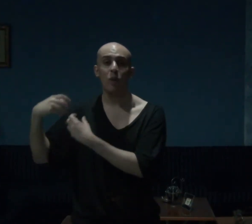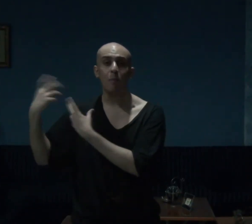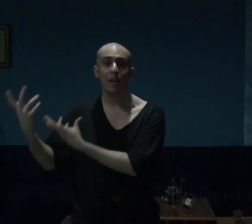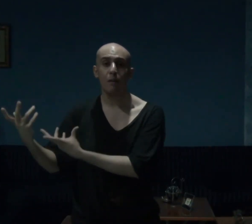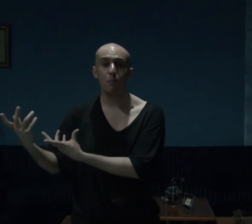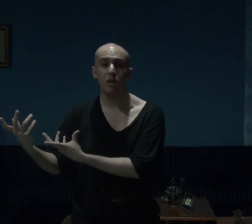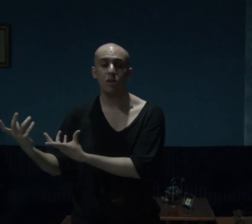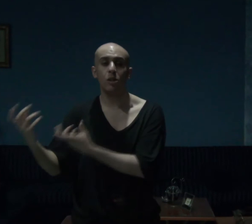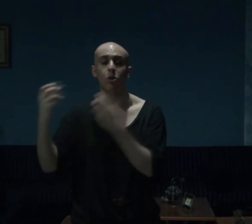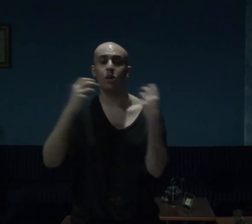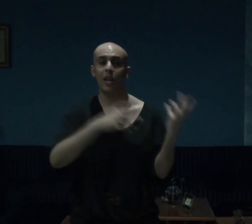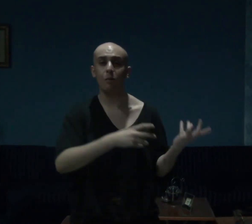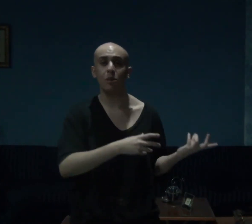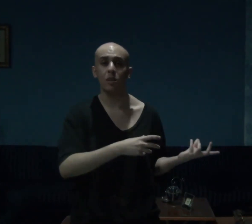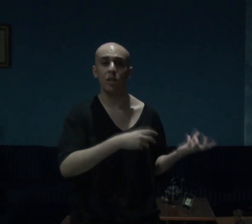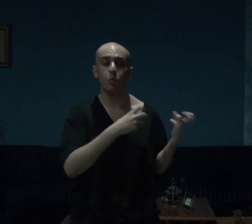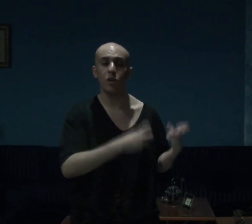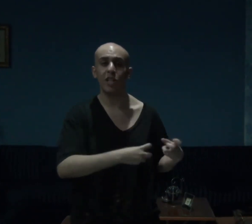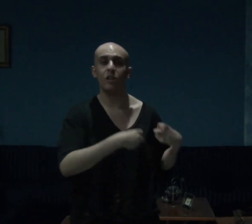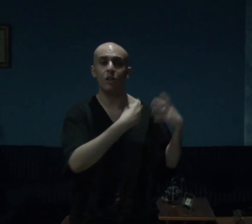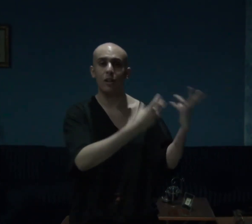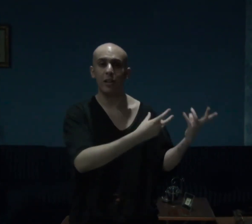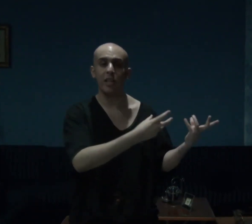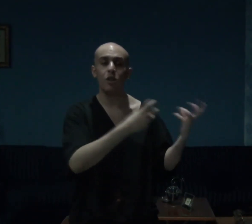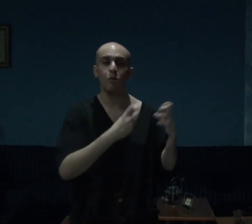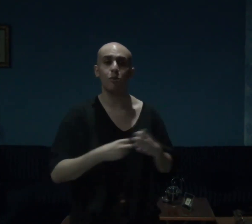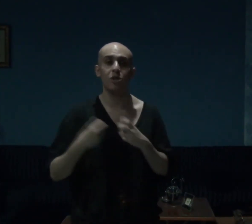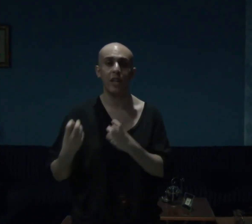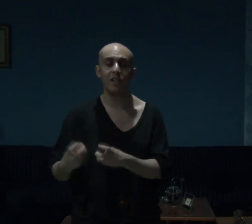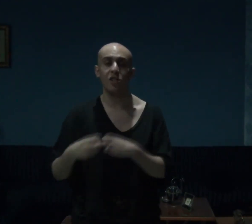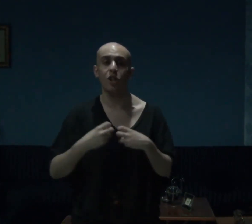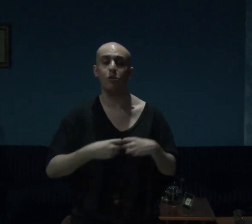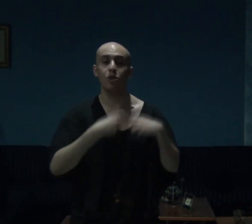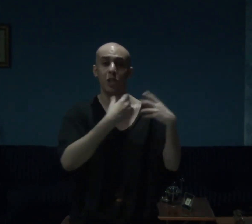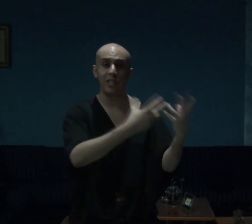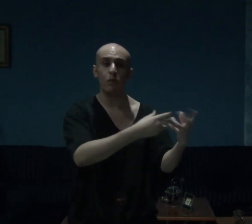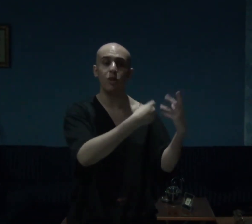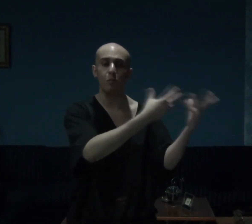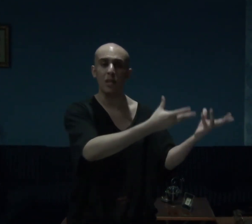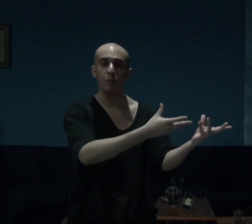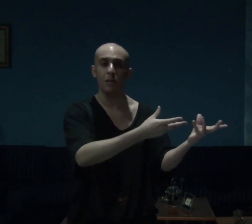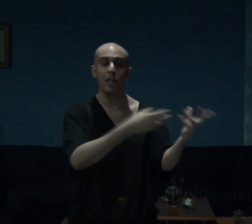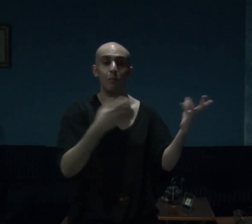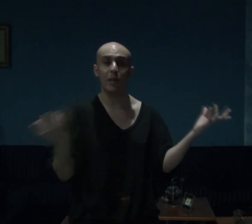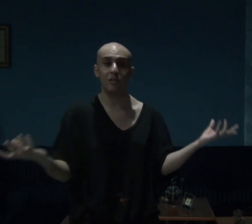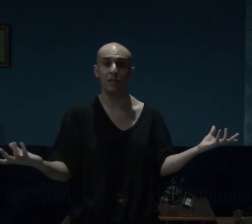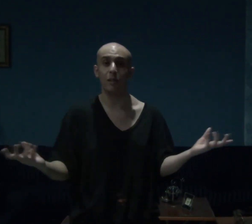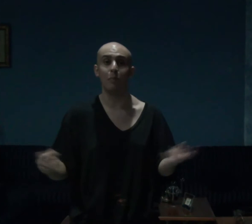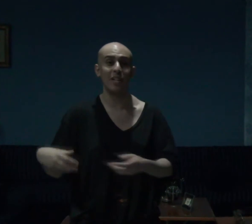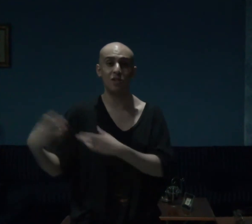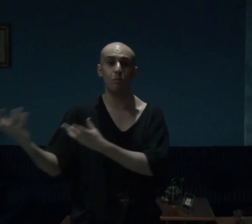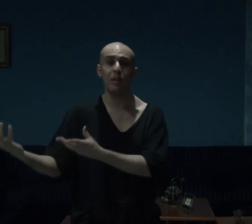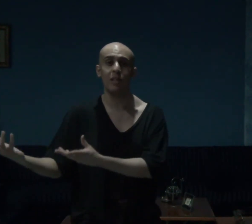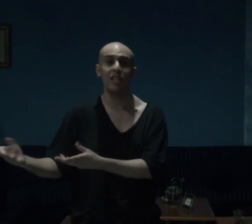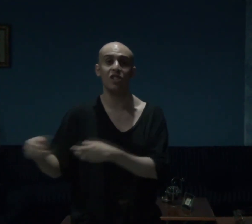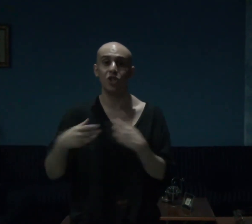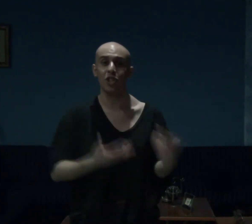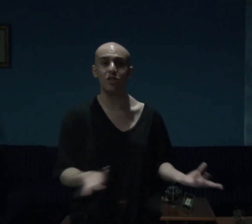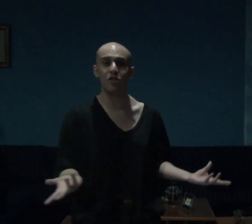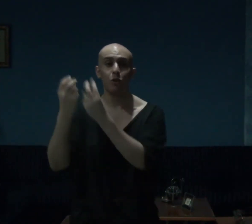webcam model or cam girl working online through sex and through chatting with people and basically masturbating and shit to